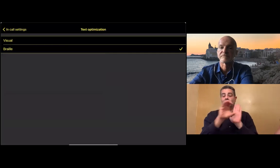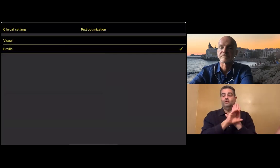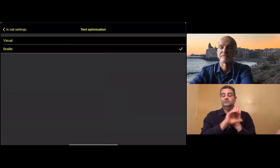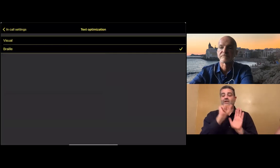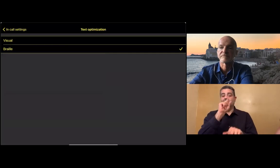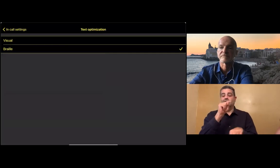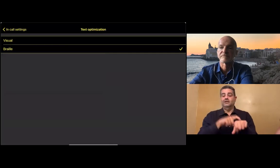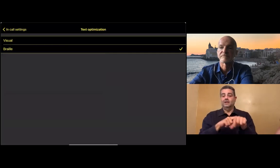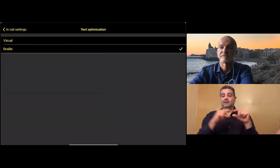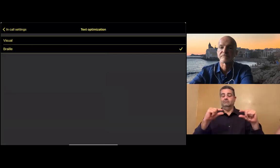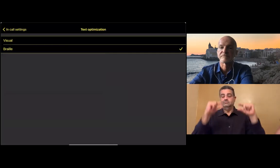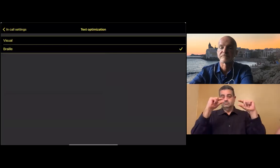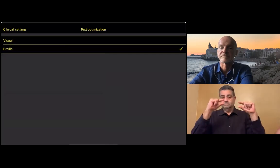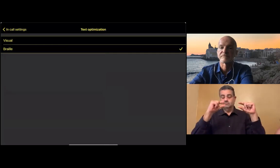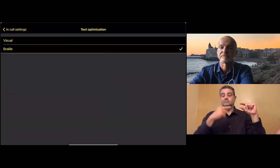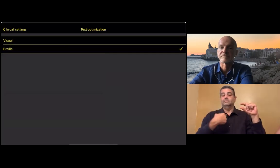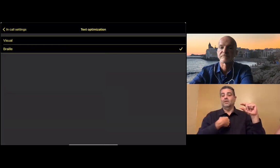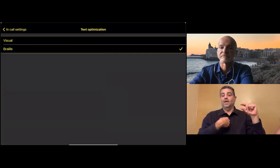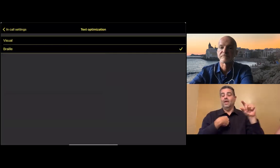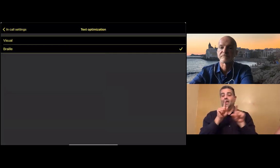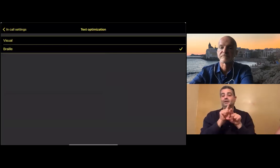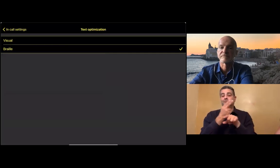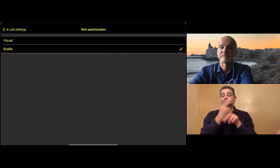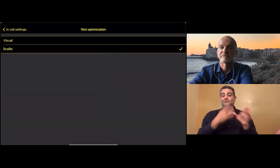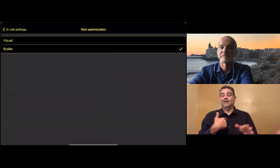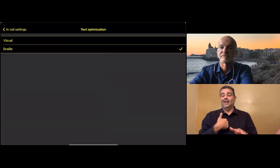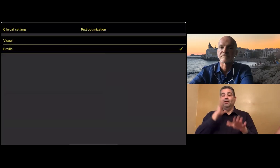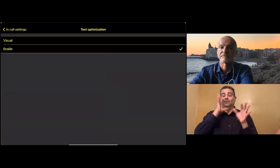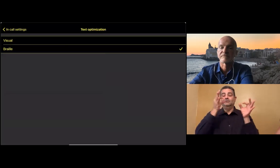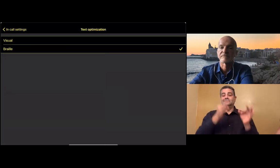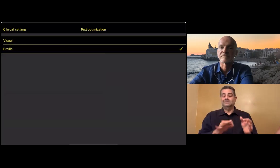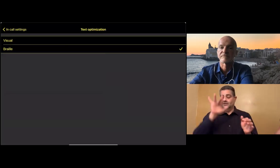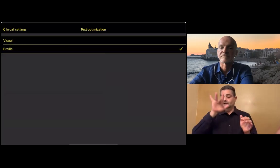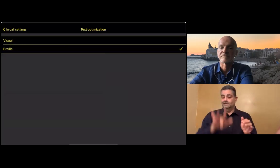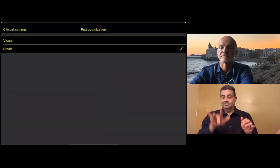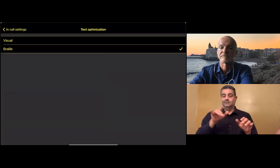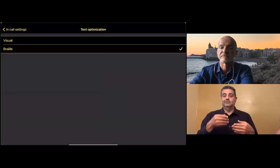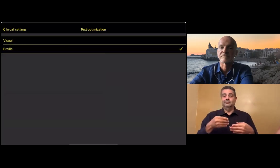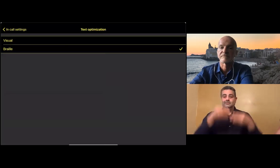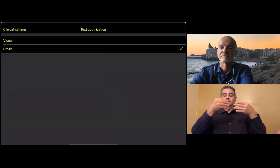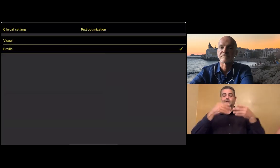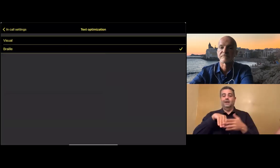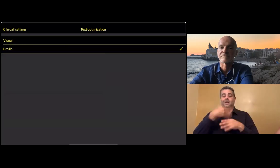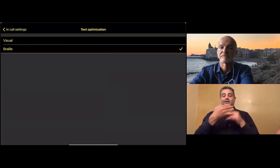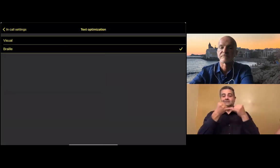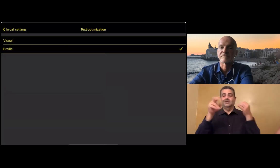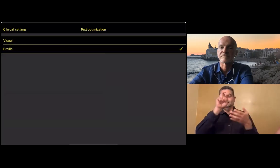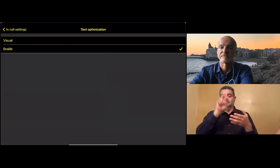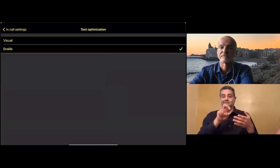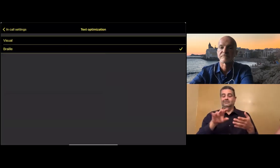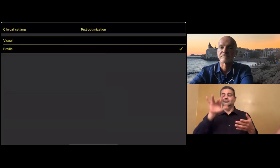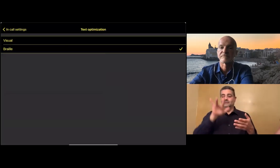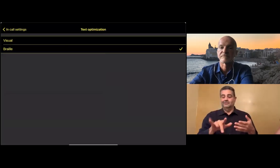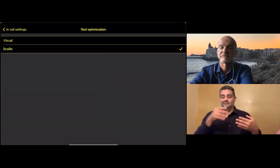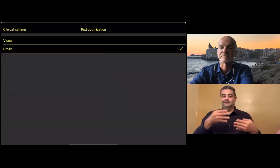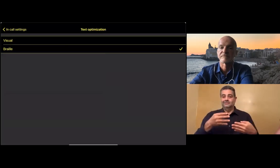Then only 40 characters will be shown at a time per line. As a user, I